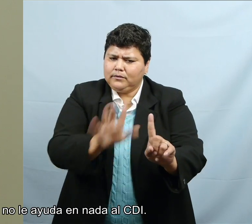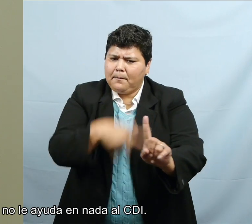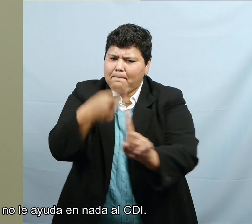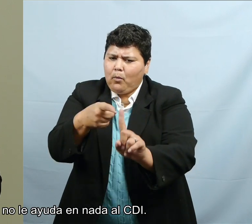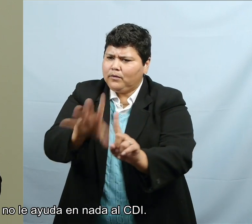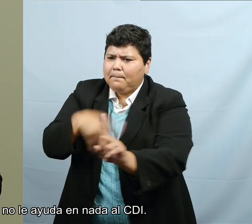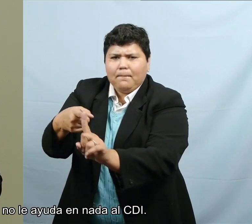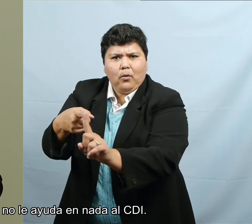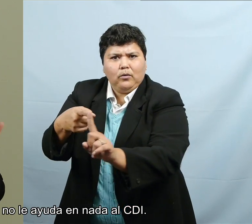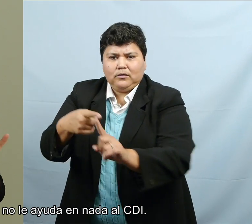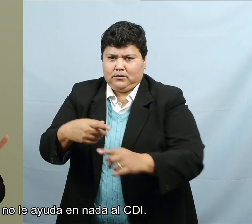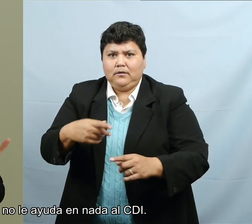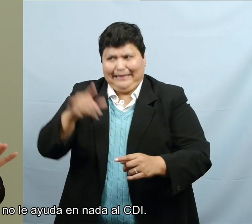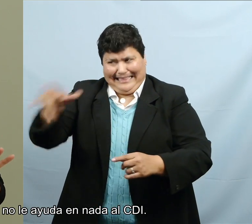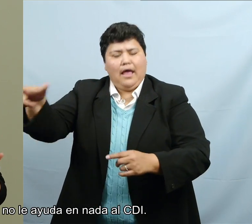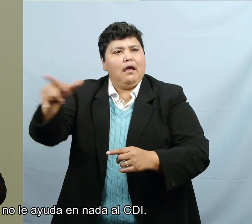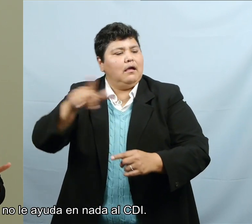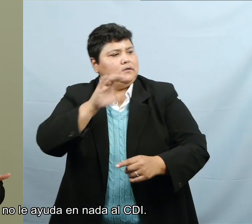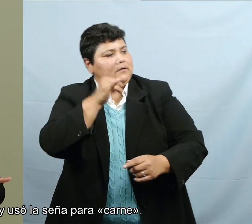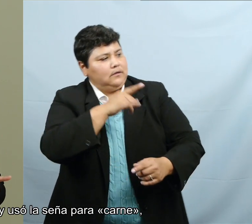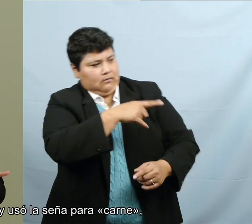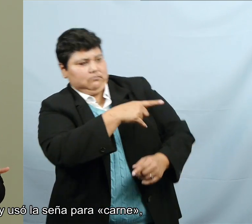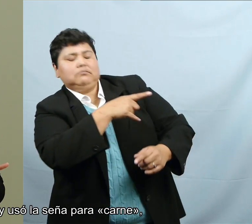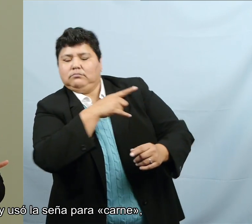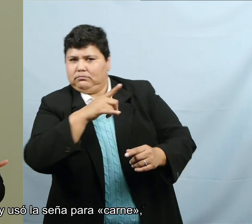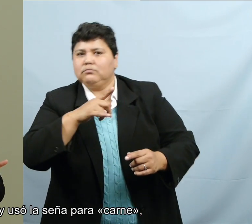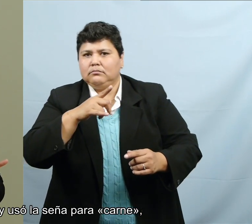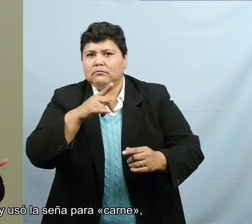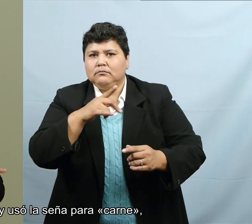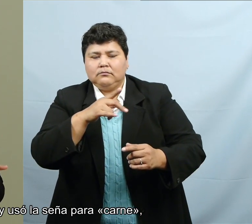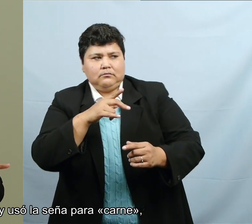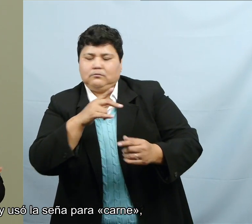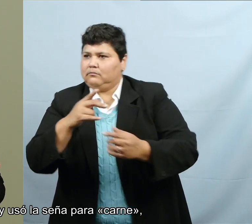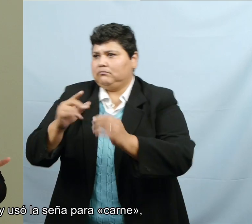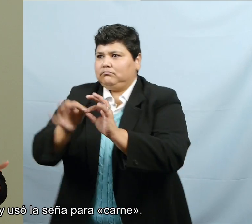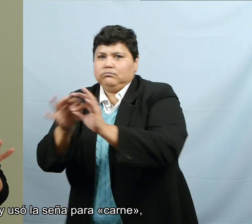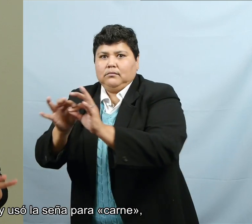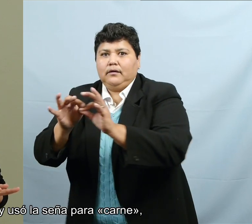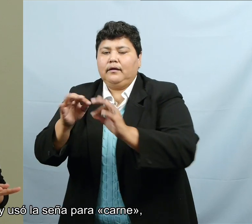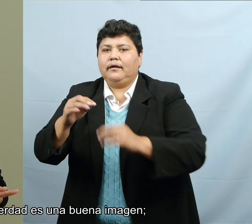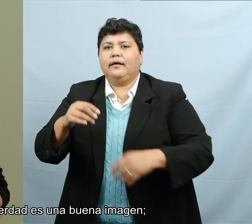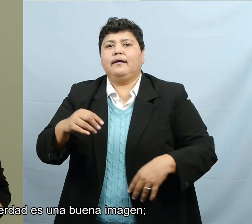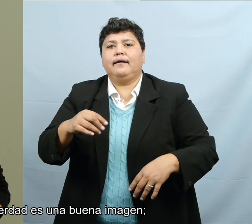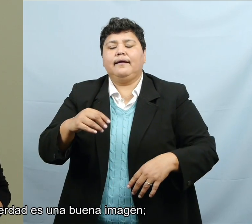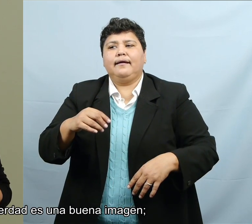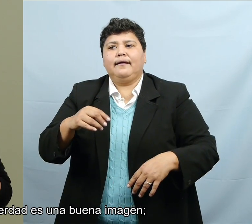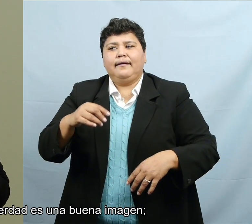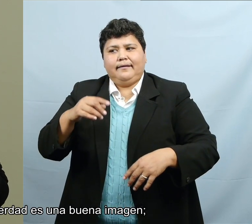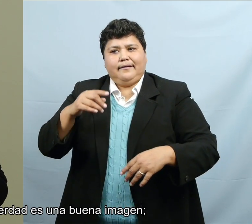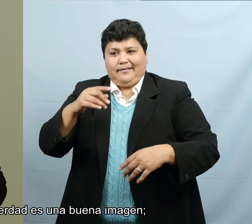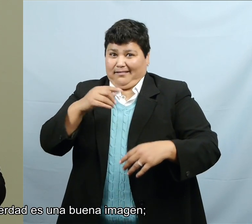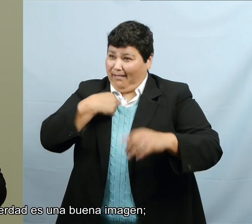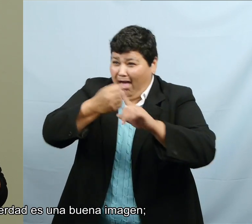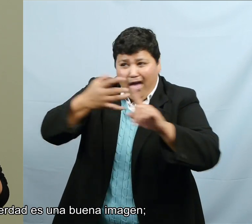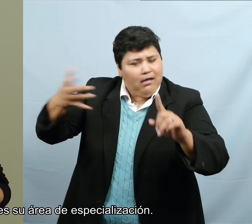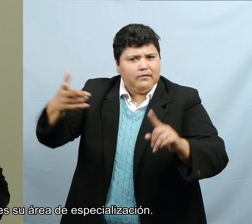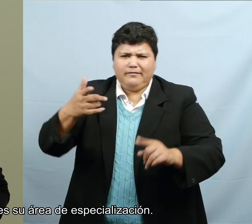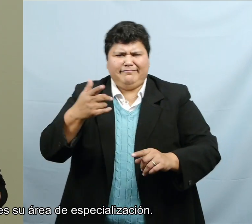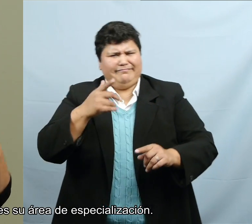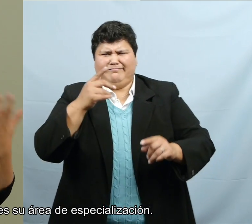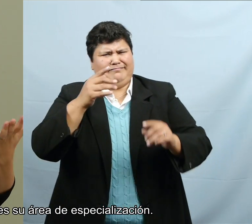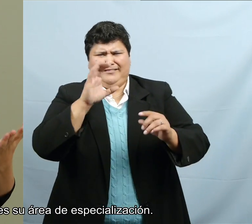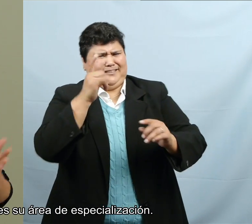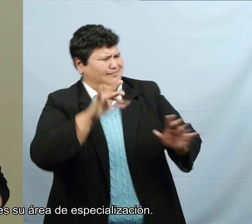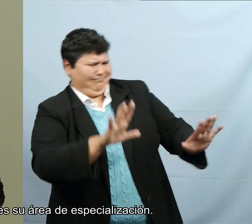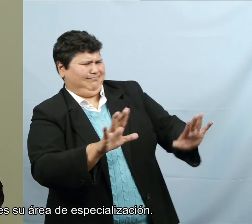in English that's actually not helpful to the CDI at all. They want, and he actually used the word meat, which was just such a good visual.